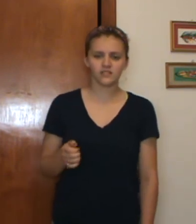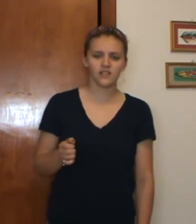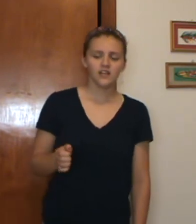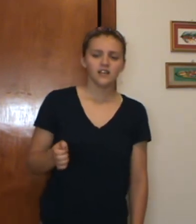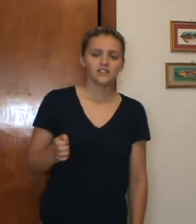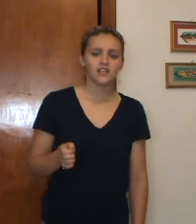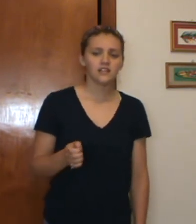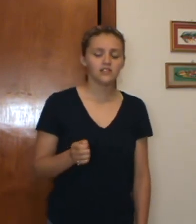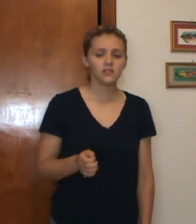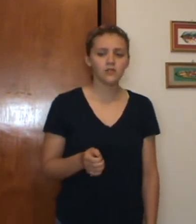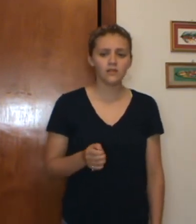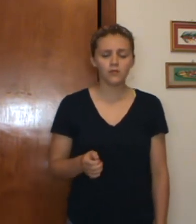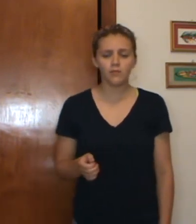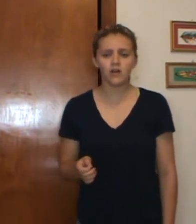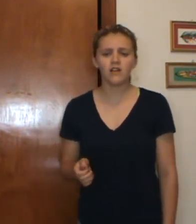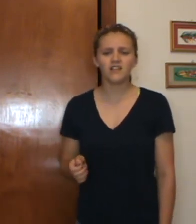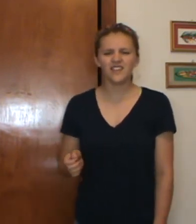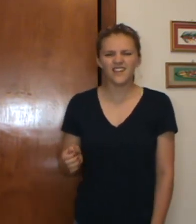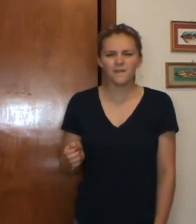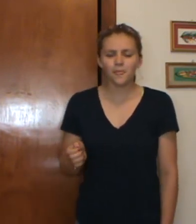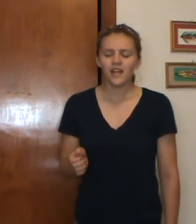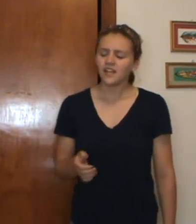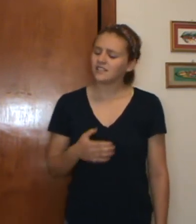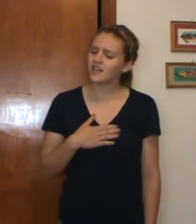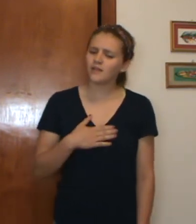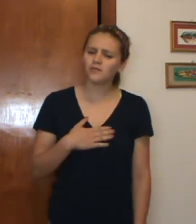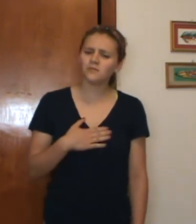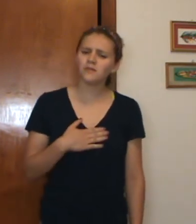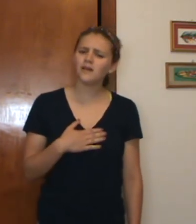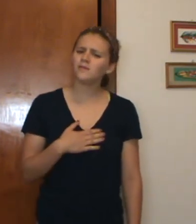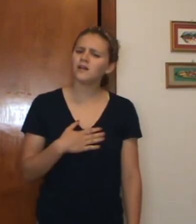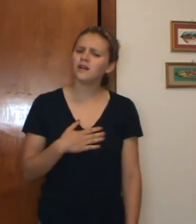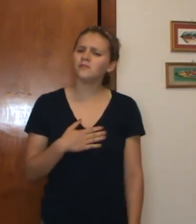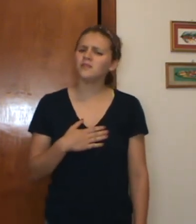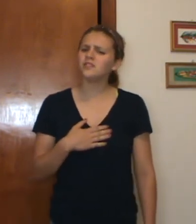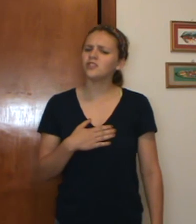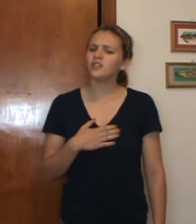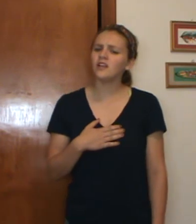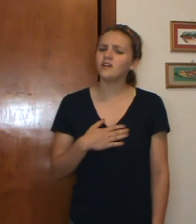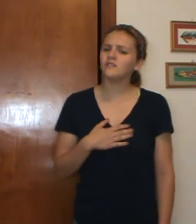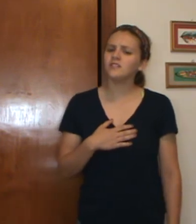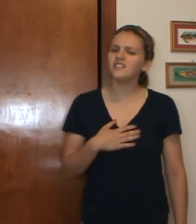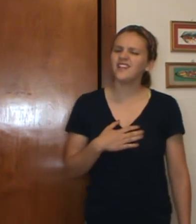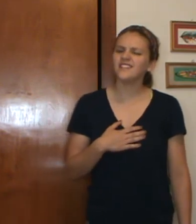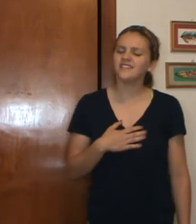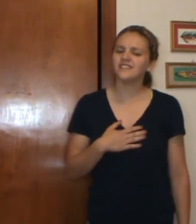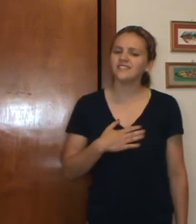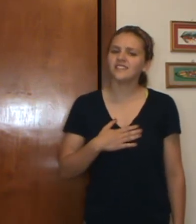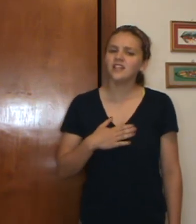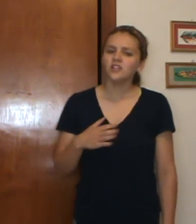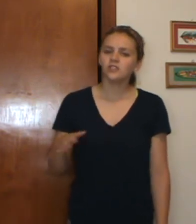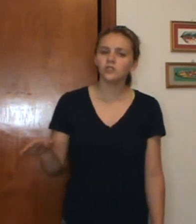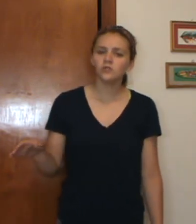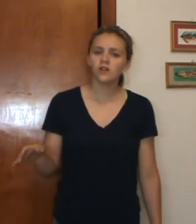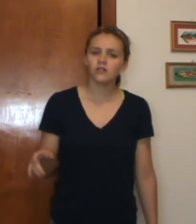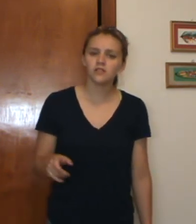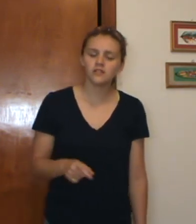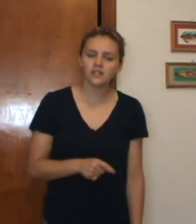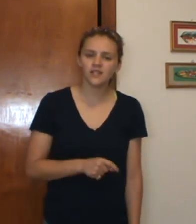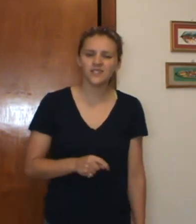Take you to every party, cause I remember how much you loved to dance Do all the things